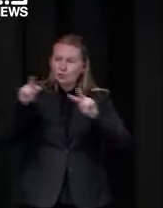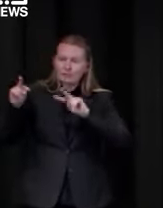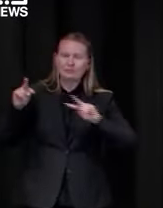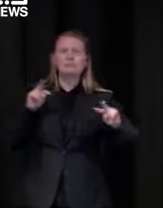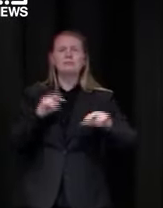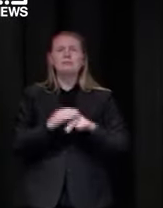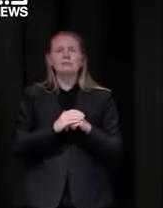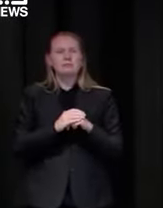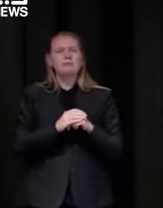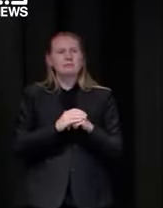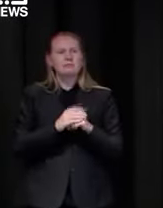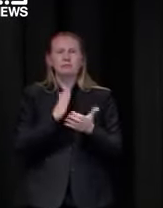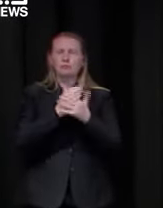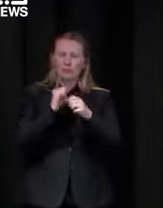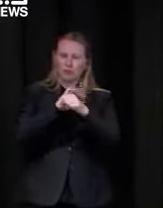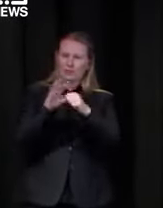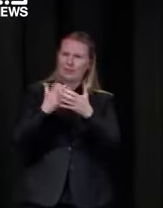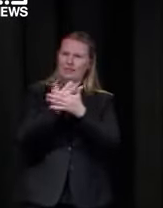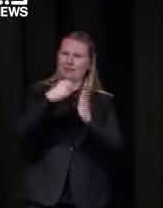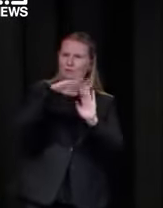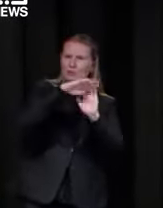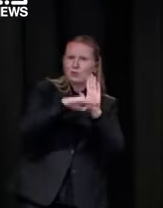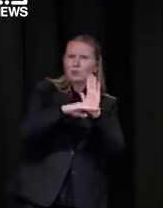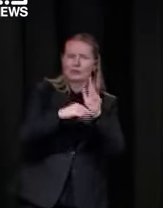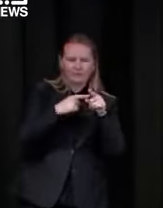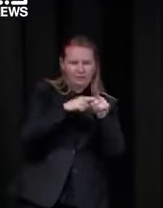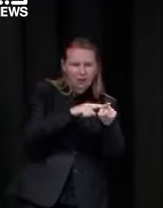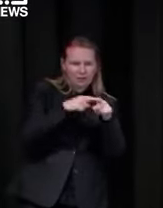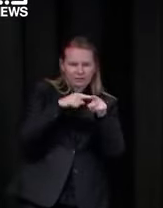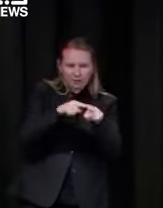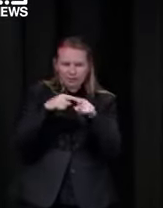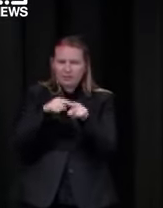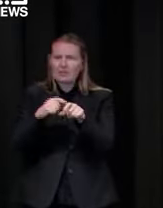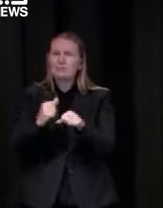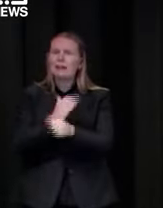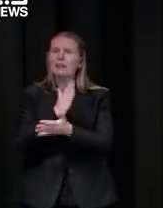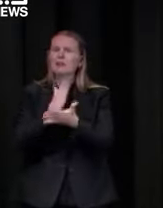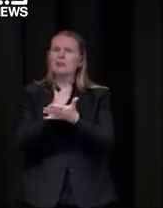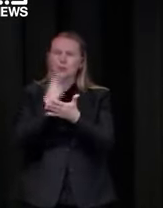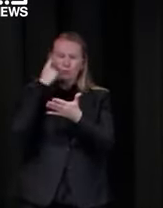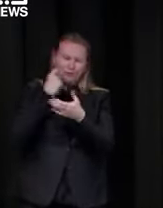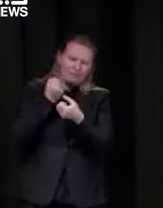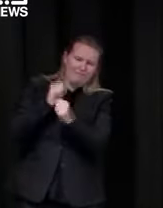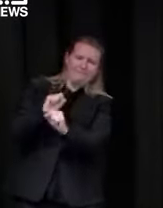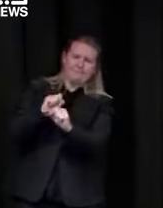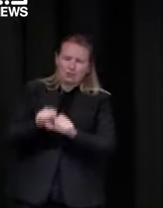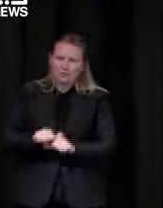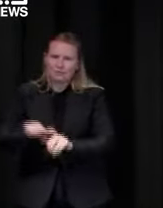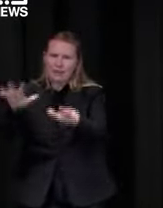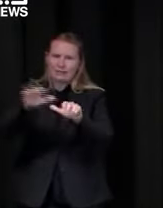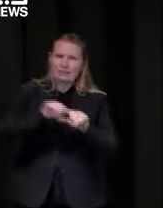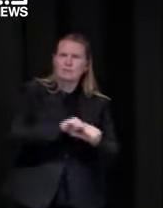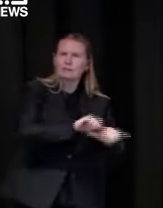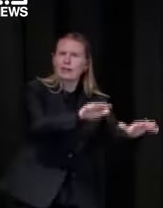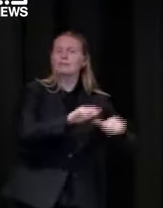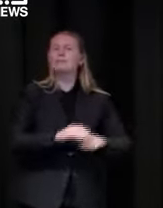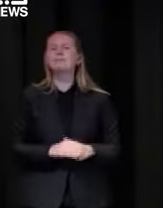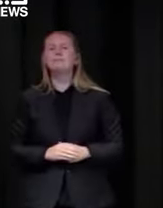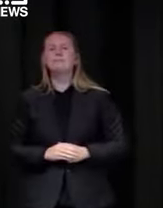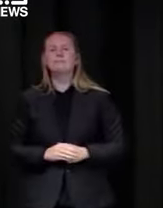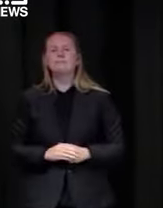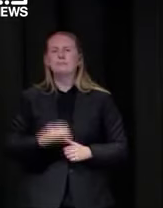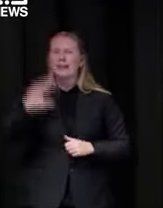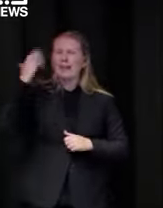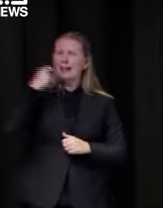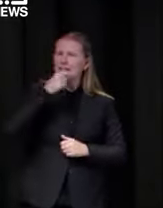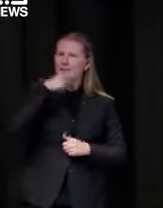all those cover safe practices are really important in avoiding getting that transmission within your workplaces in fact in the last couple of days we've seen a number